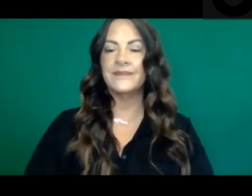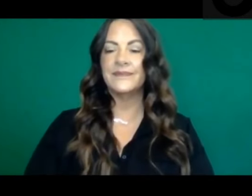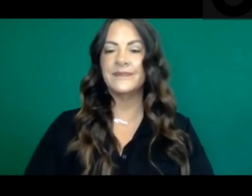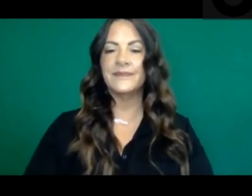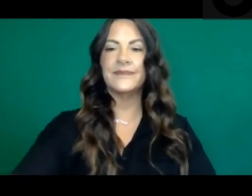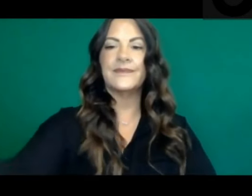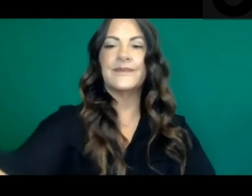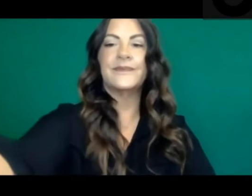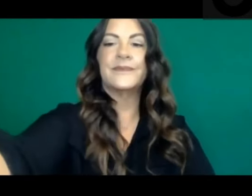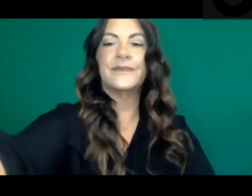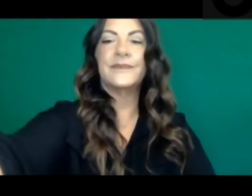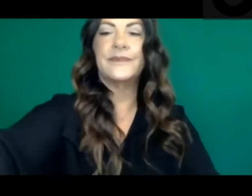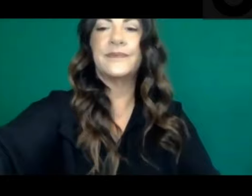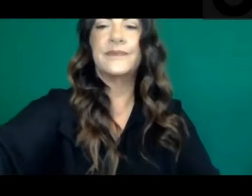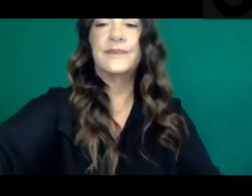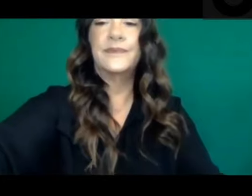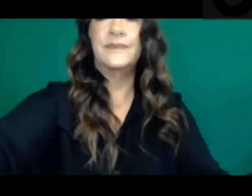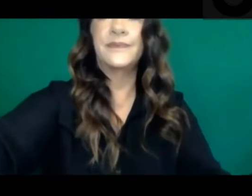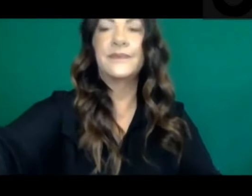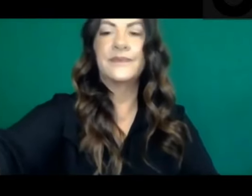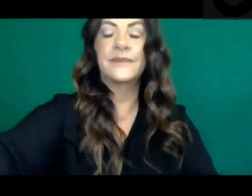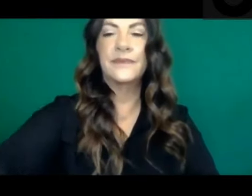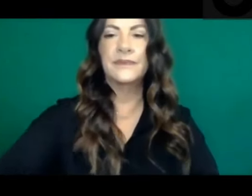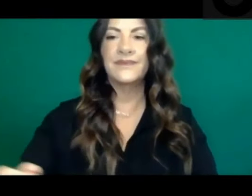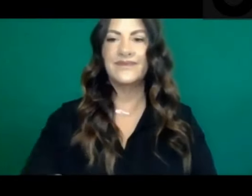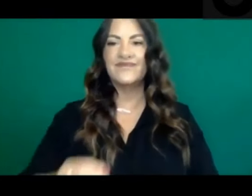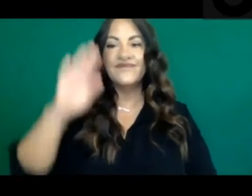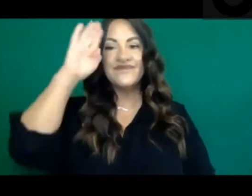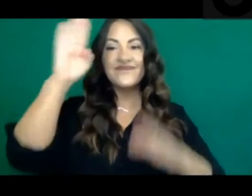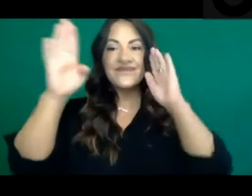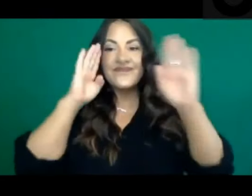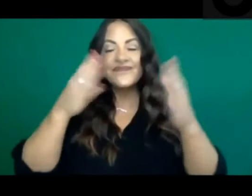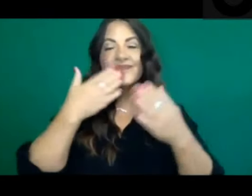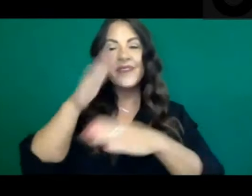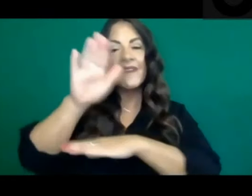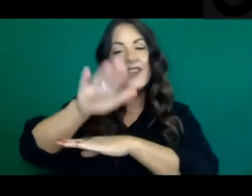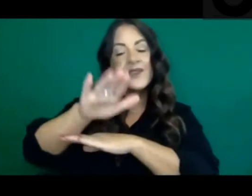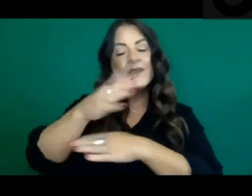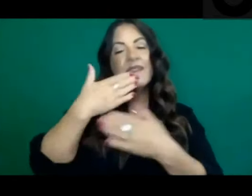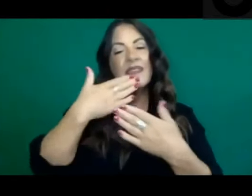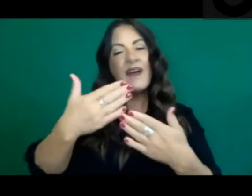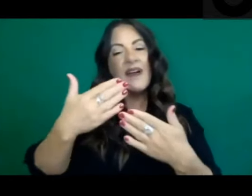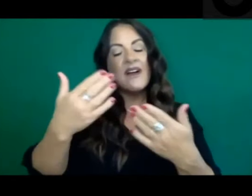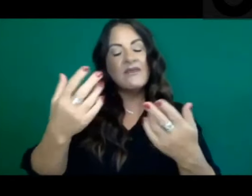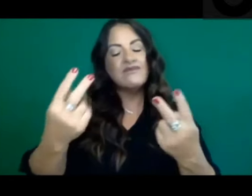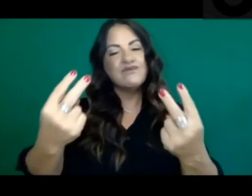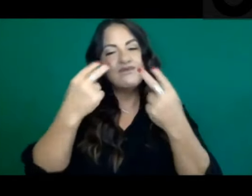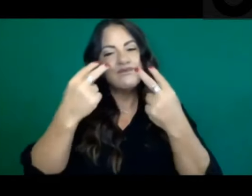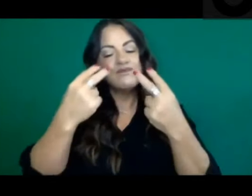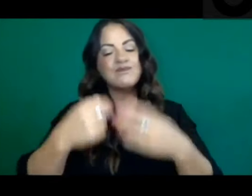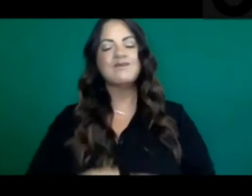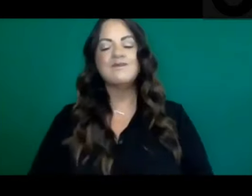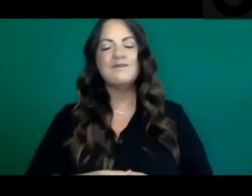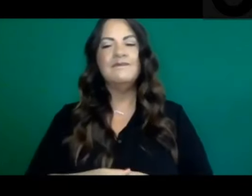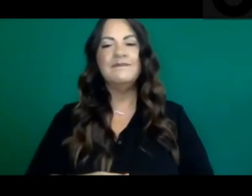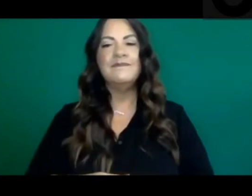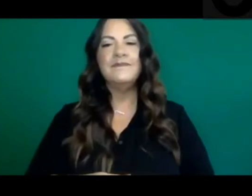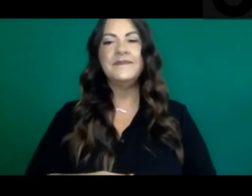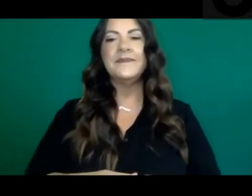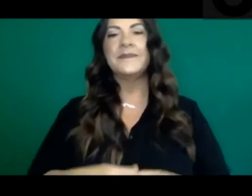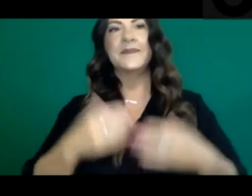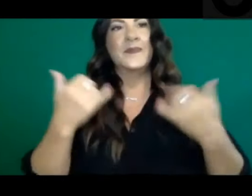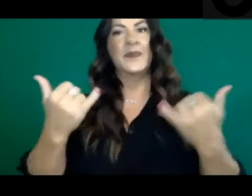Good afternoon. Again, it's nice to be with you. Thank you for joining us on this